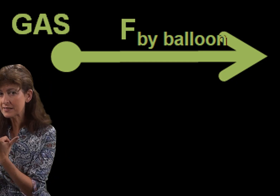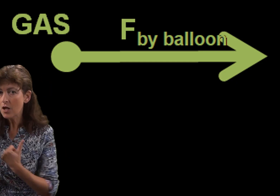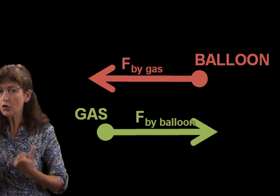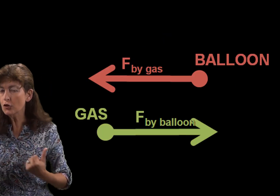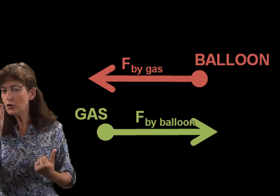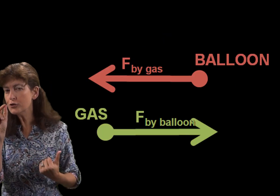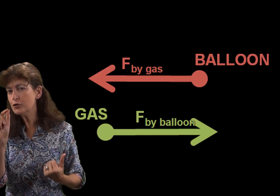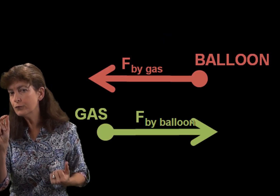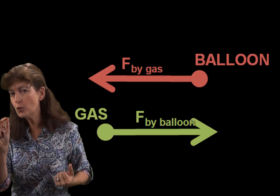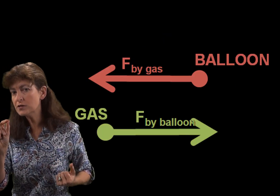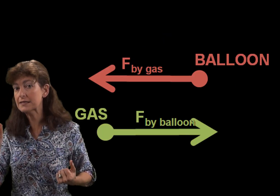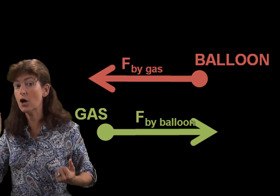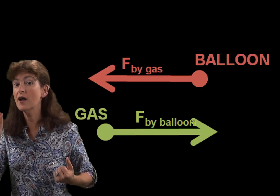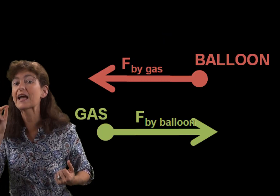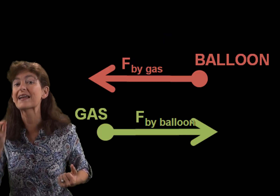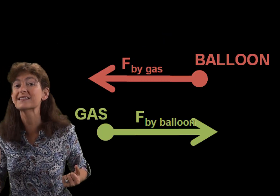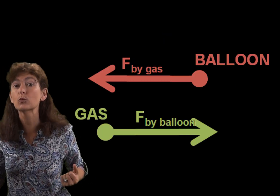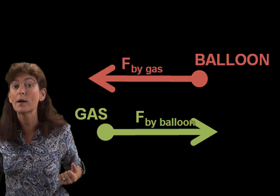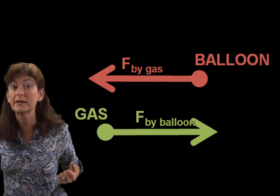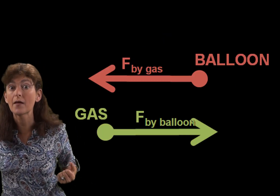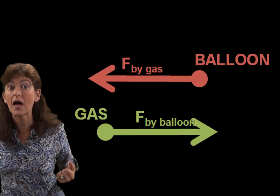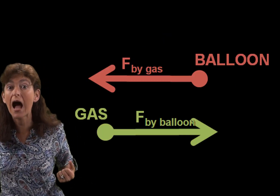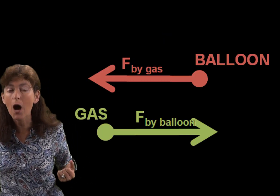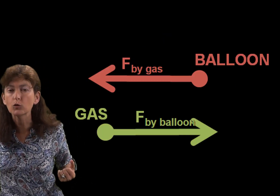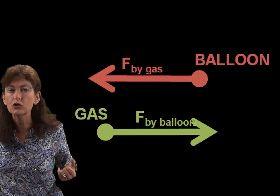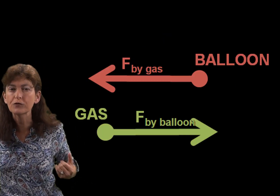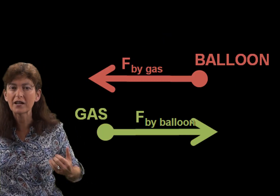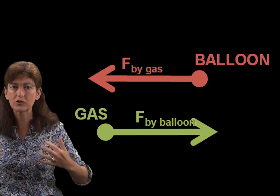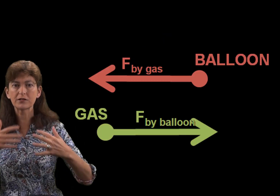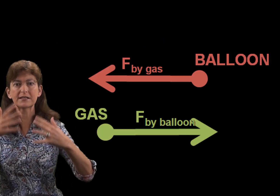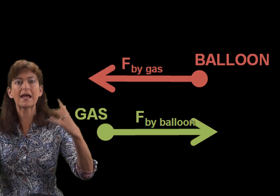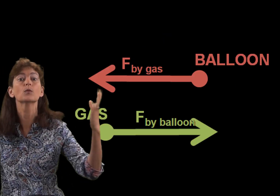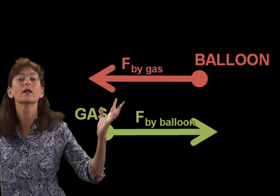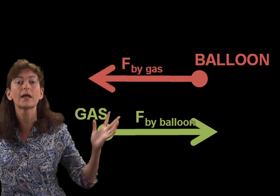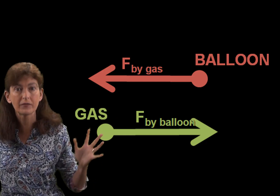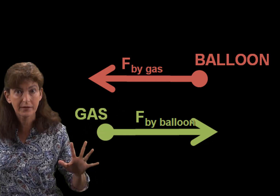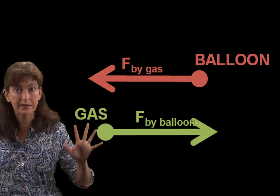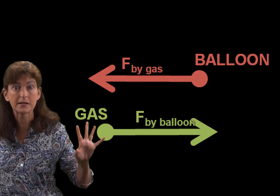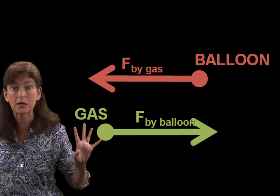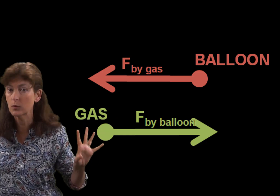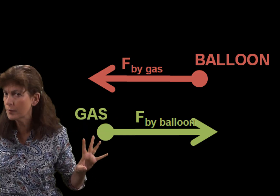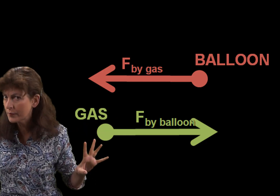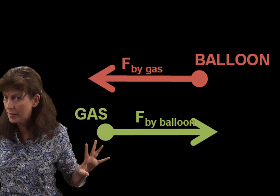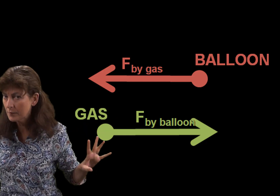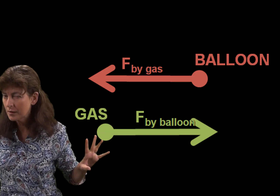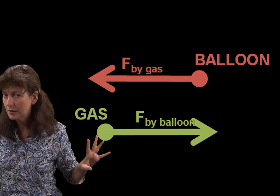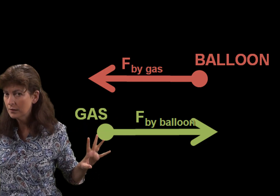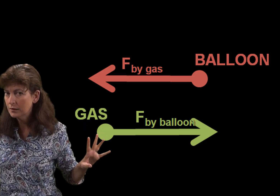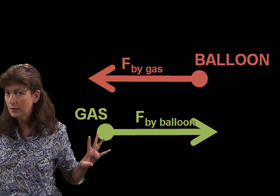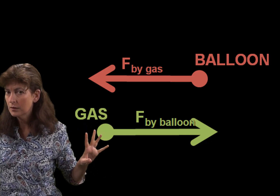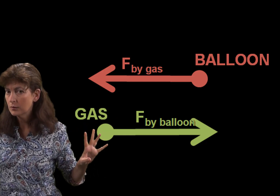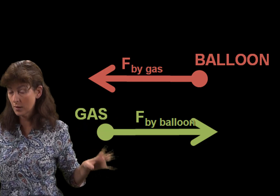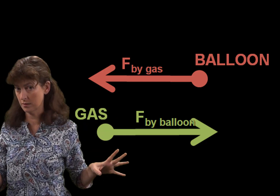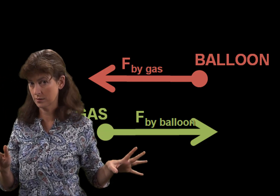those two forces can't cancel one another out for us to say well everything's in equilibrium. Why not?